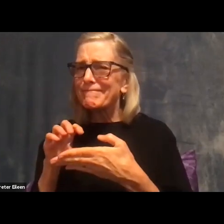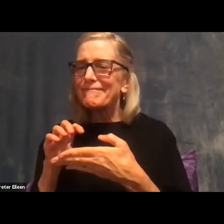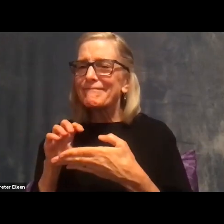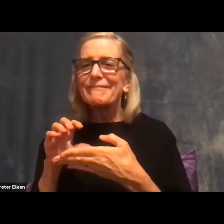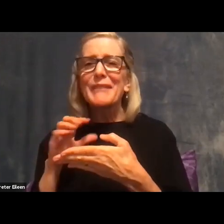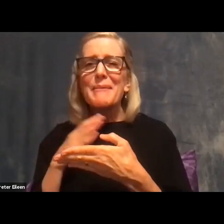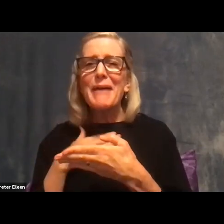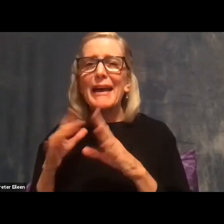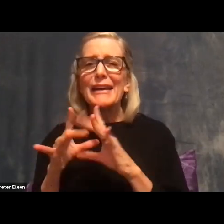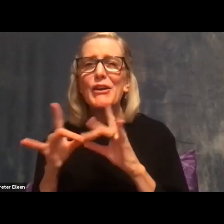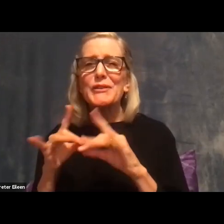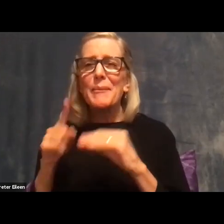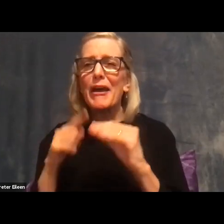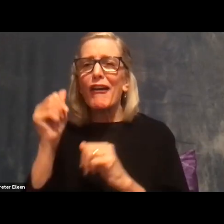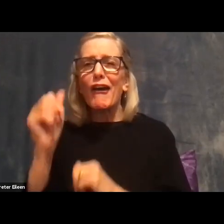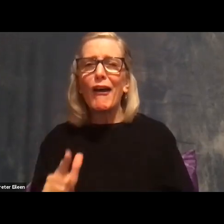on everyone.